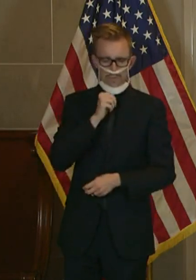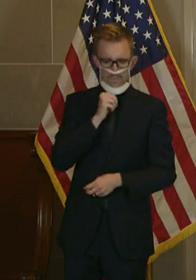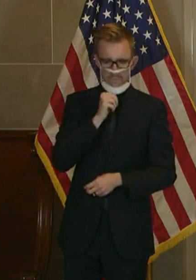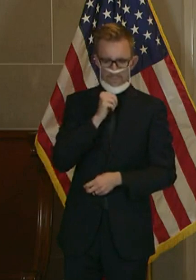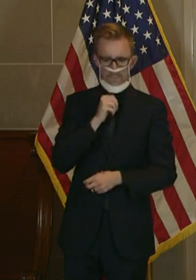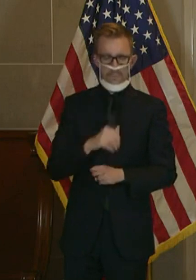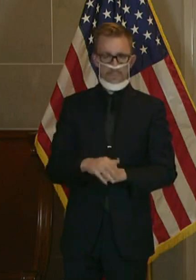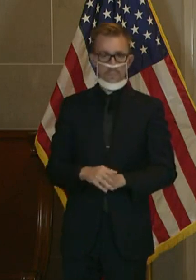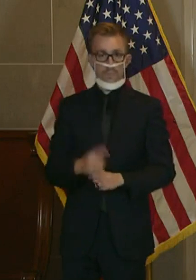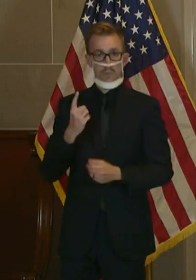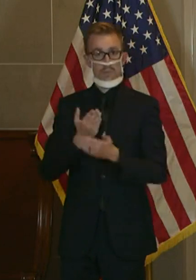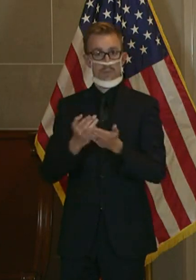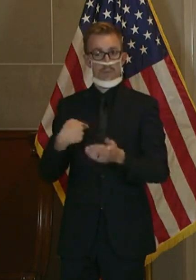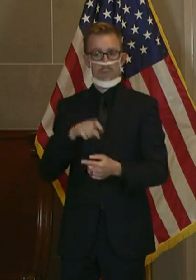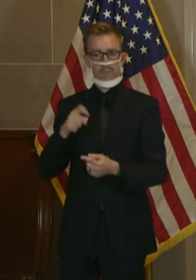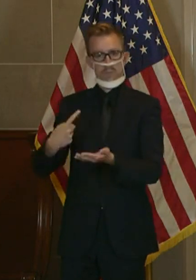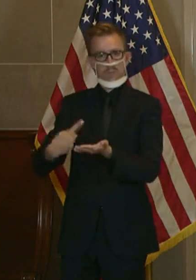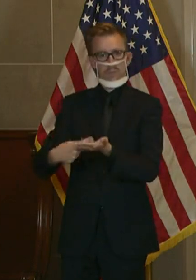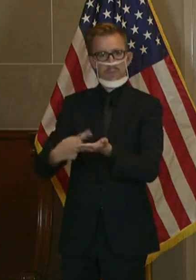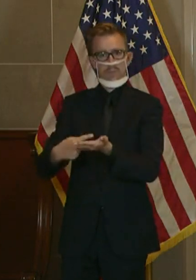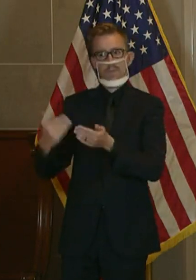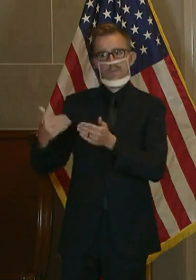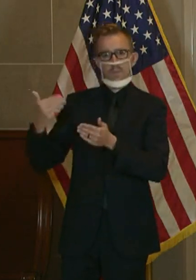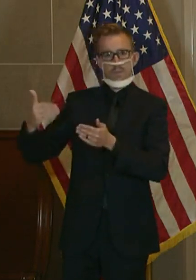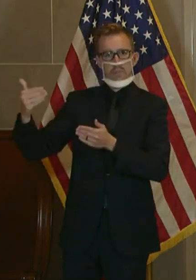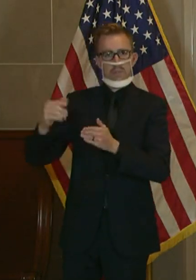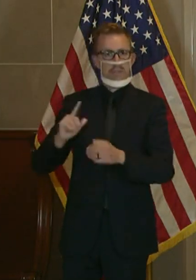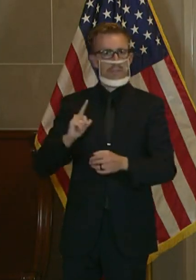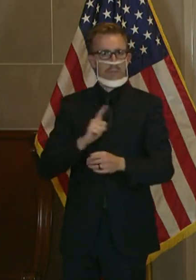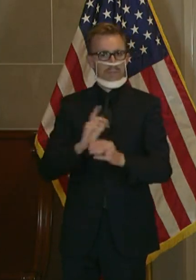One of the things that we need to address in future sessions.